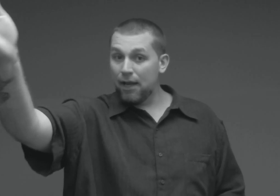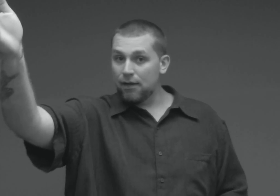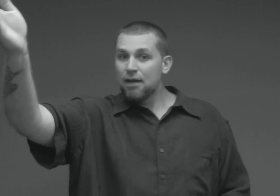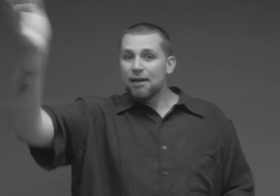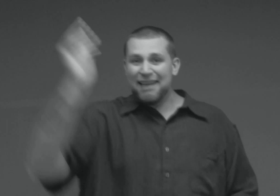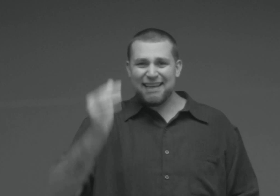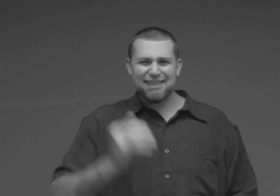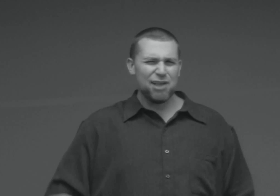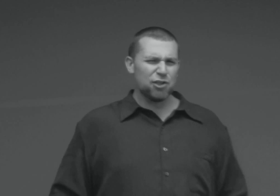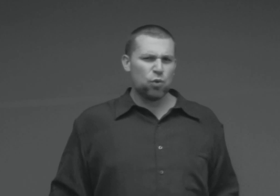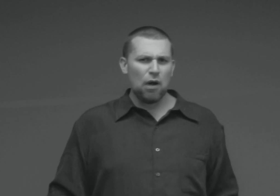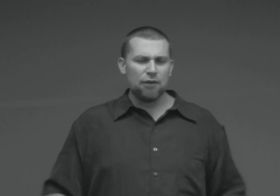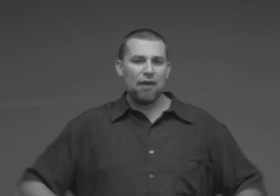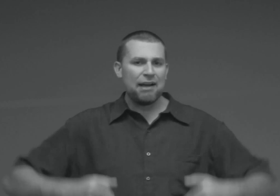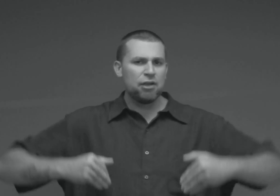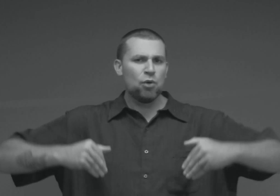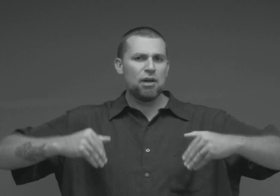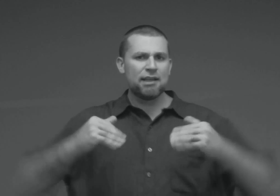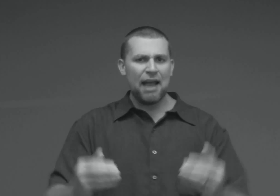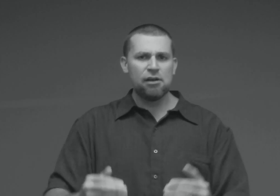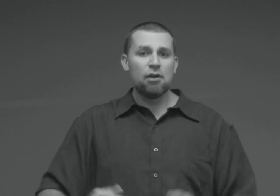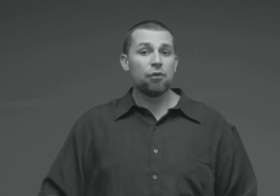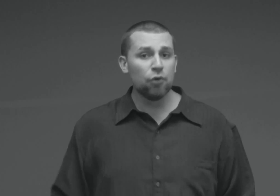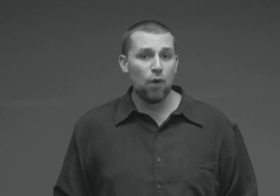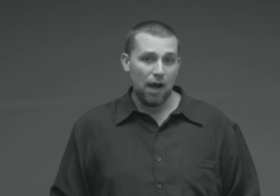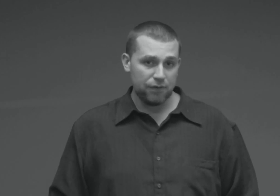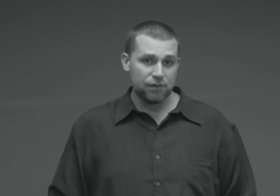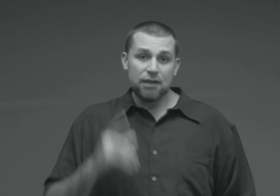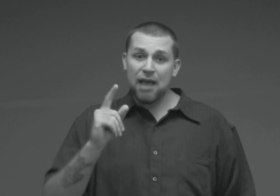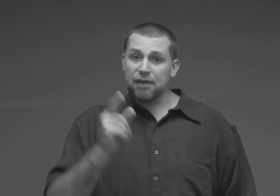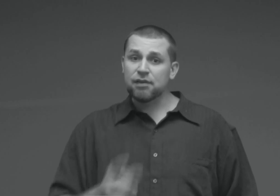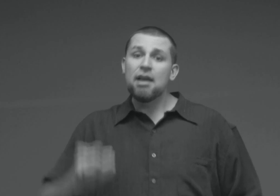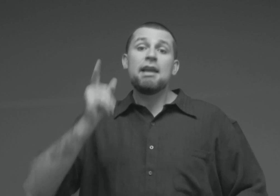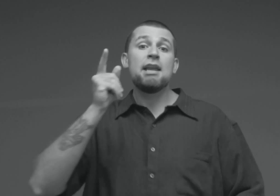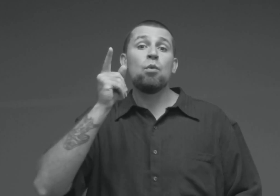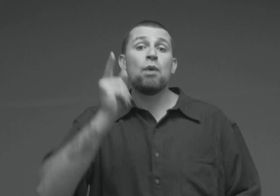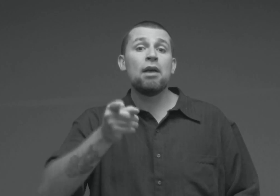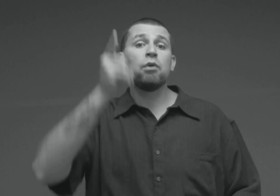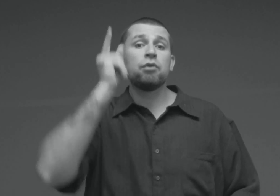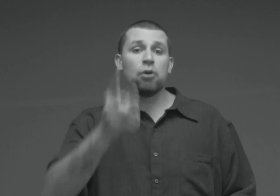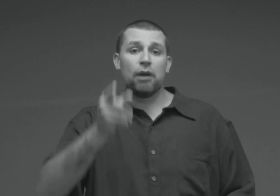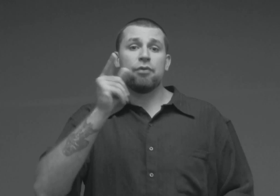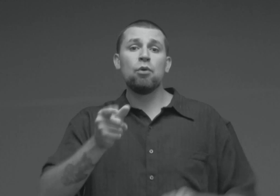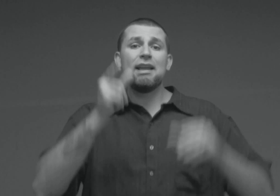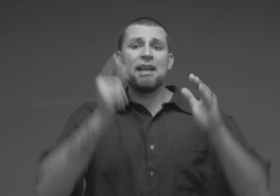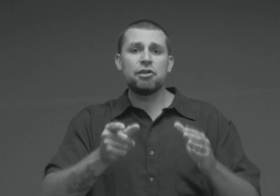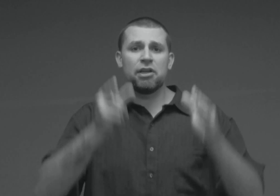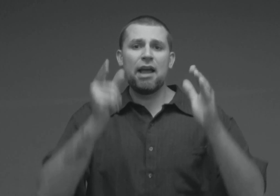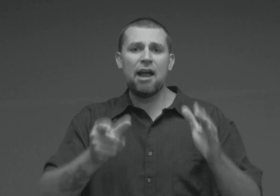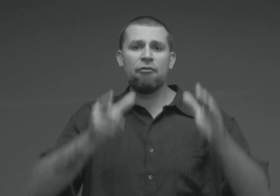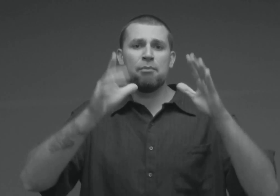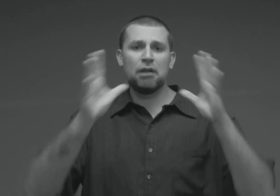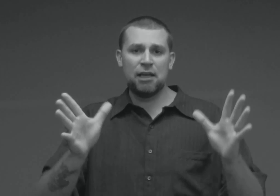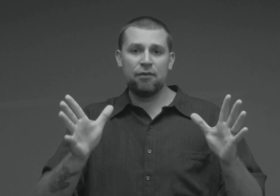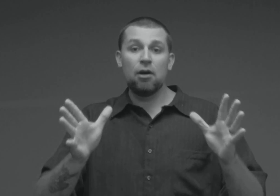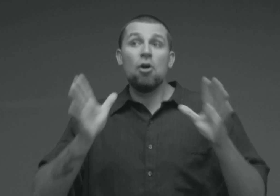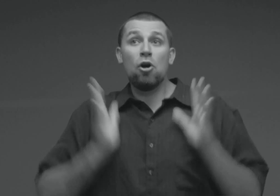man, He is thus qualified to do it again through us. Yes, He will do it through each and every believer who